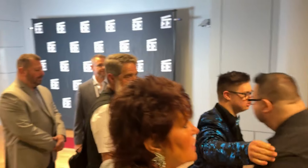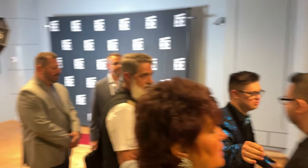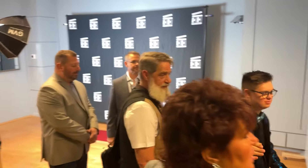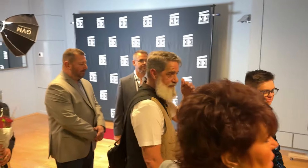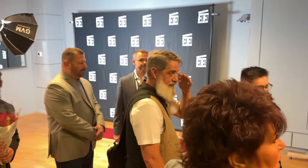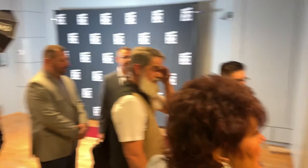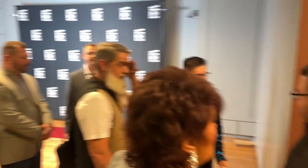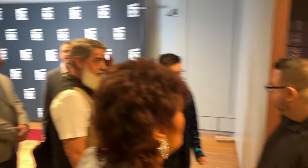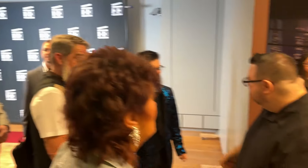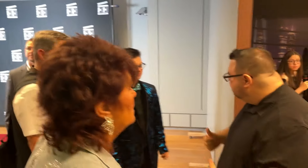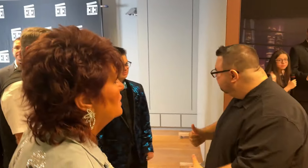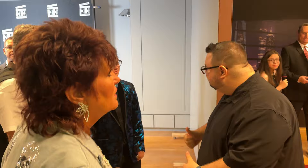What?